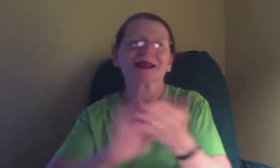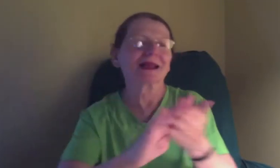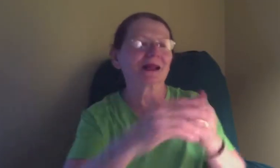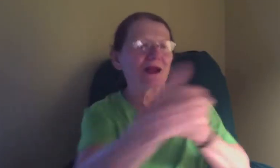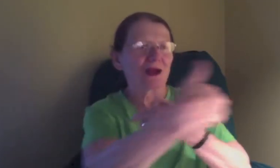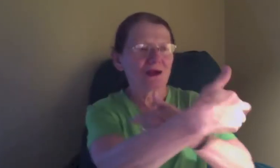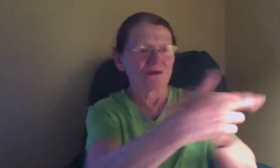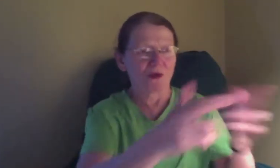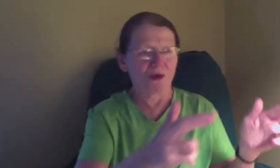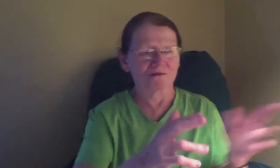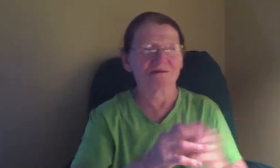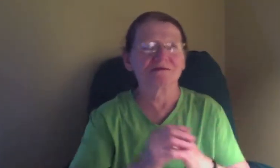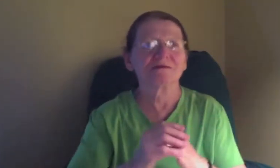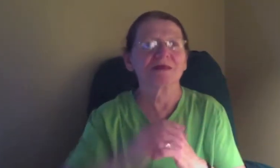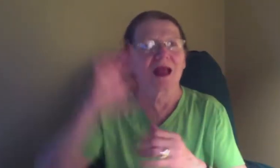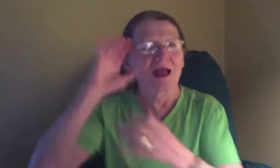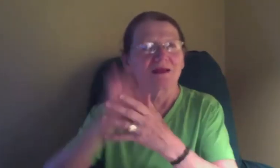Ah... me